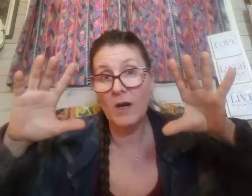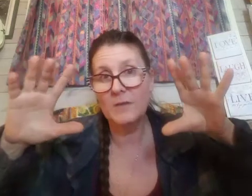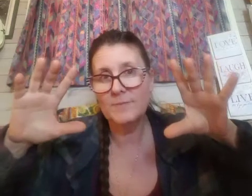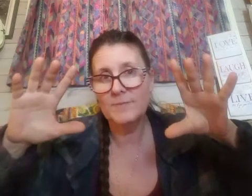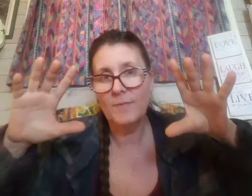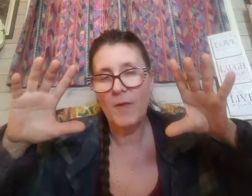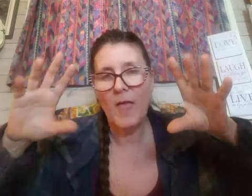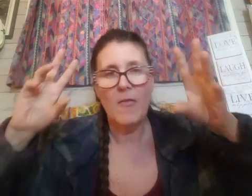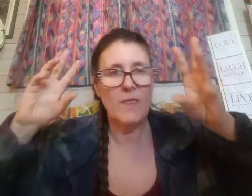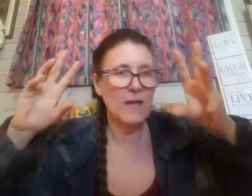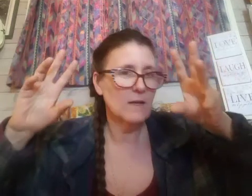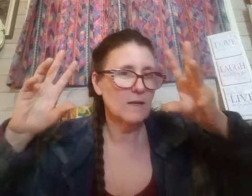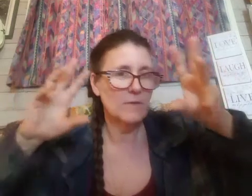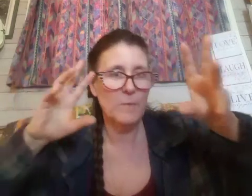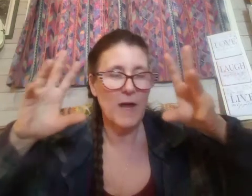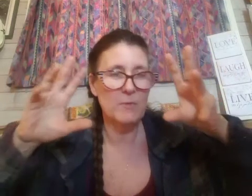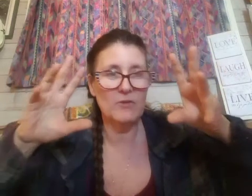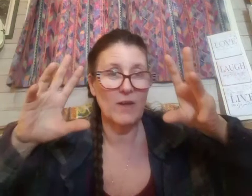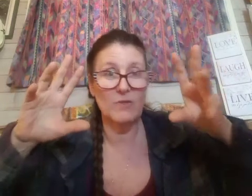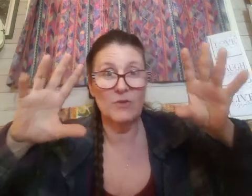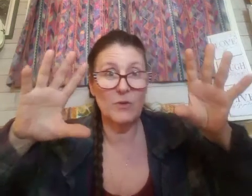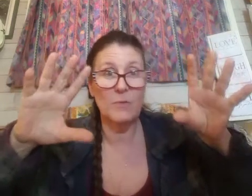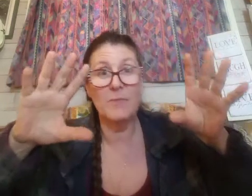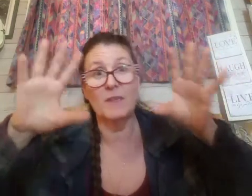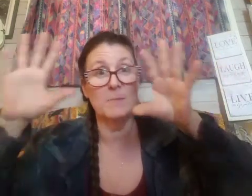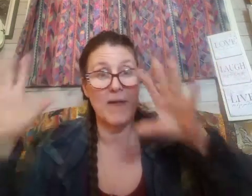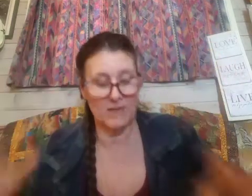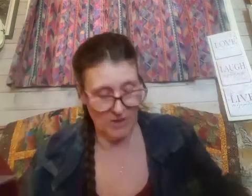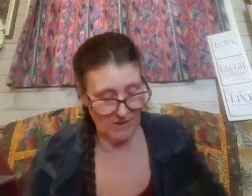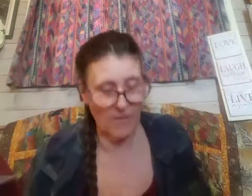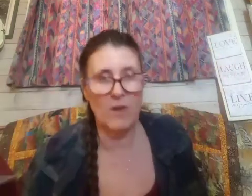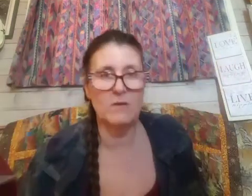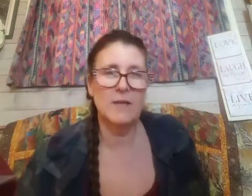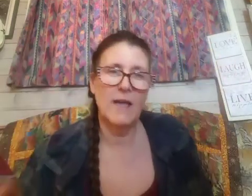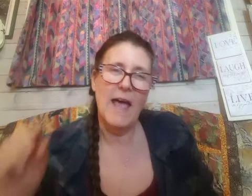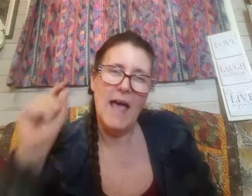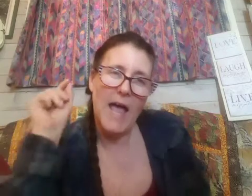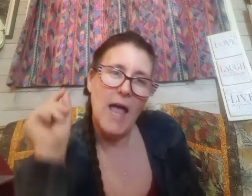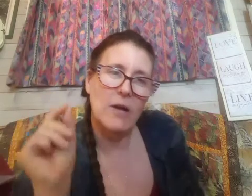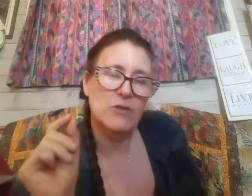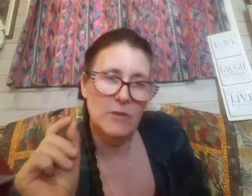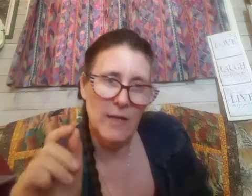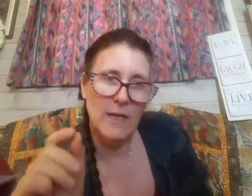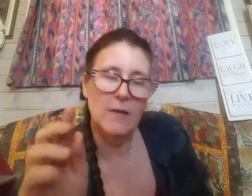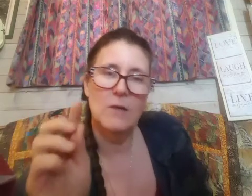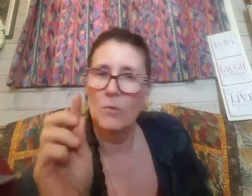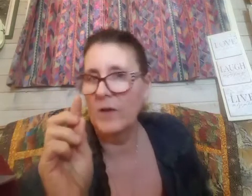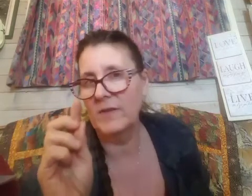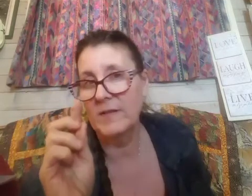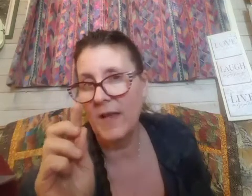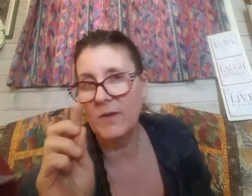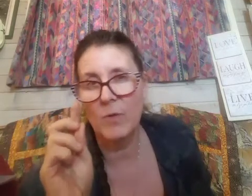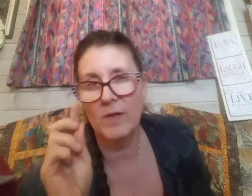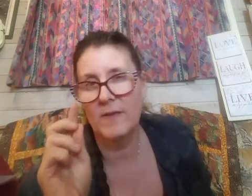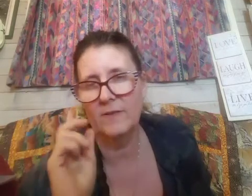that the Bible says you know the that the Magi's followed actually was another one of these